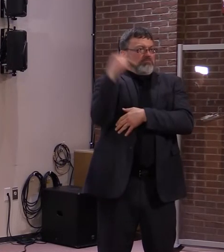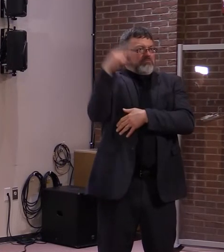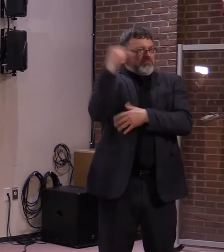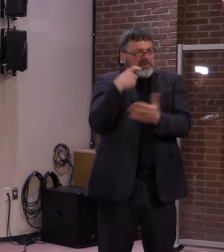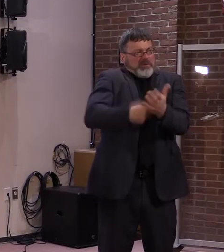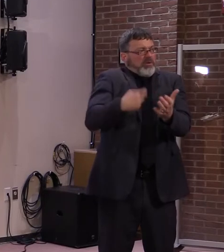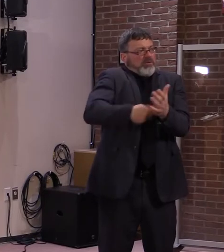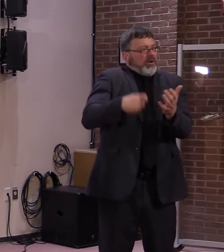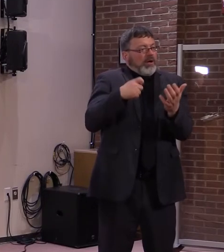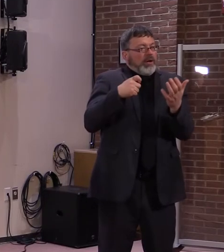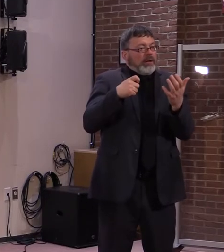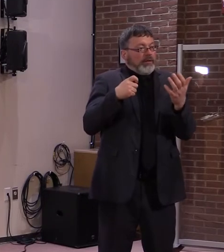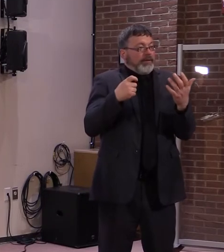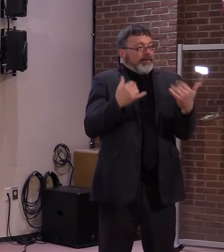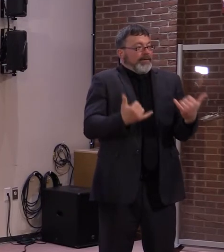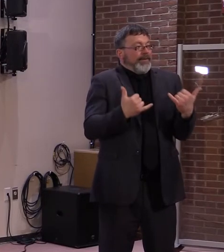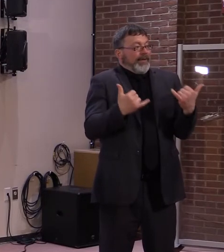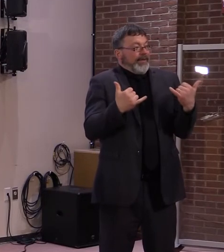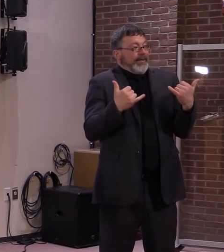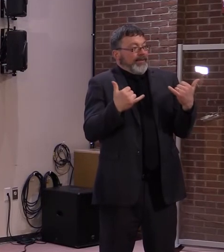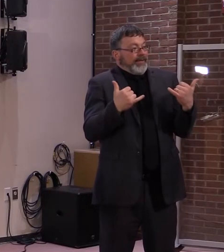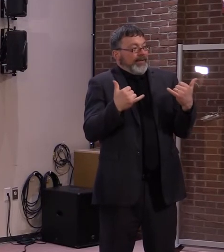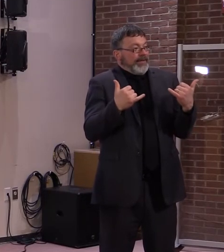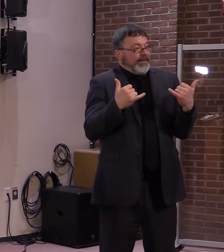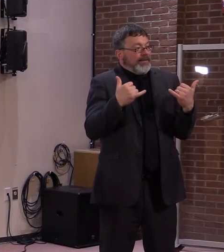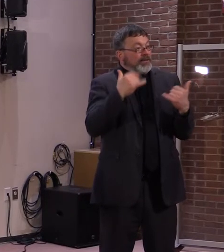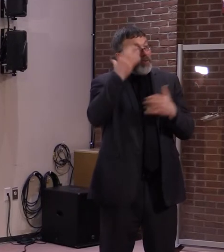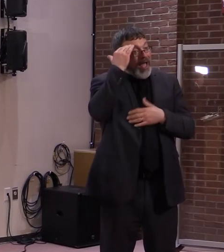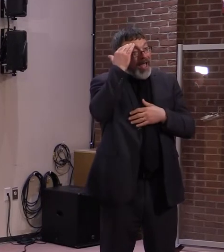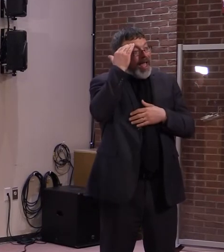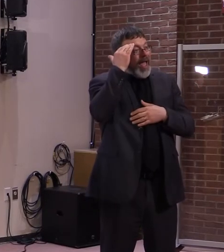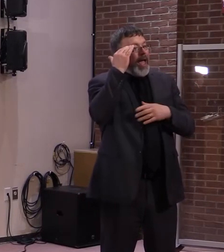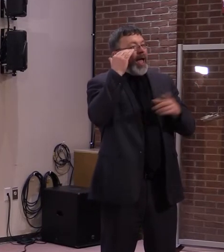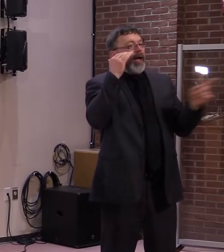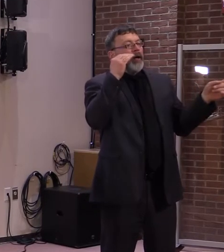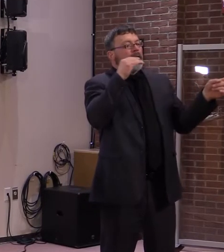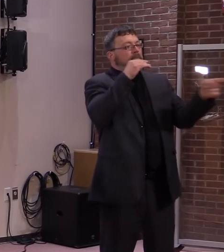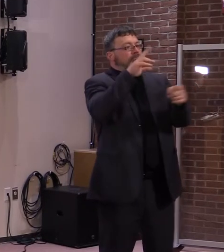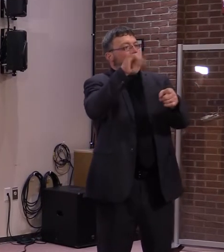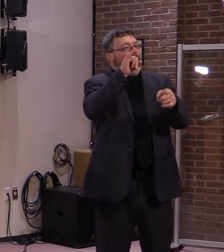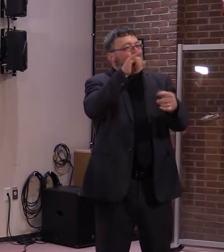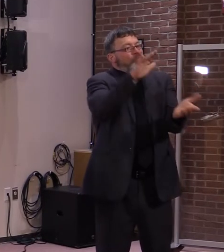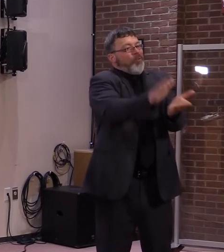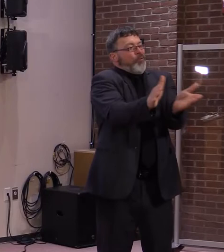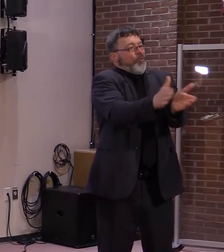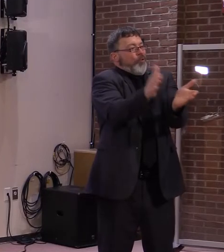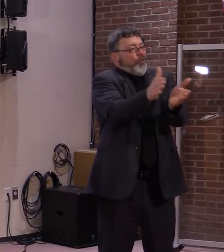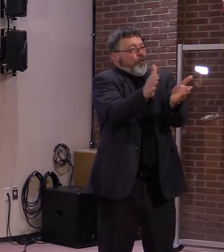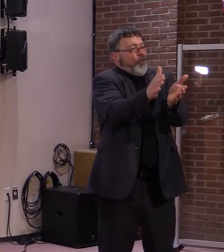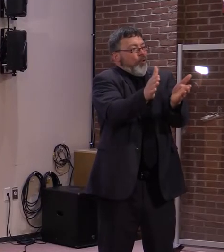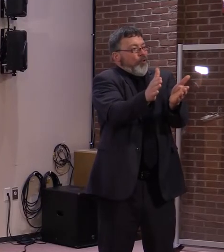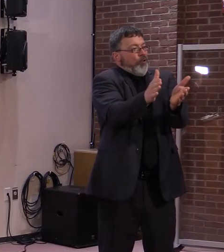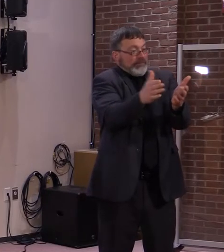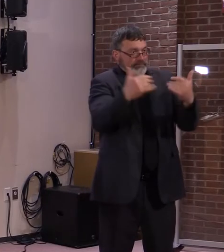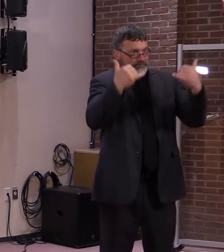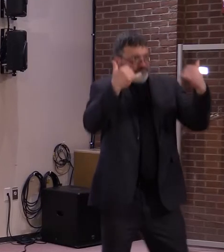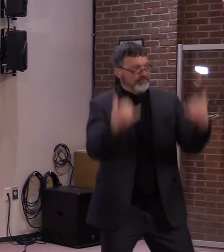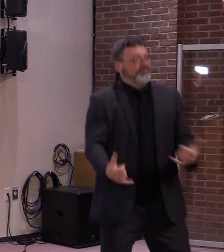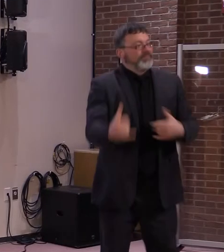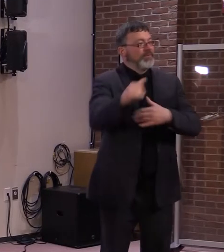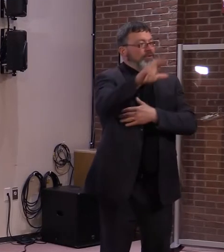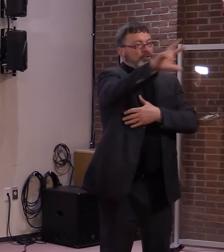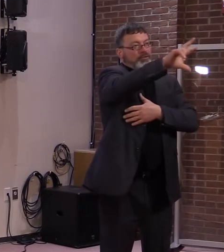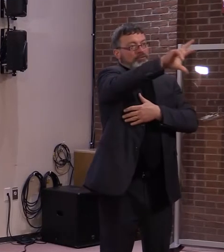thousand people on unemployment. But as we've seen, when you have 30,000 or 90,000, it becomes